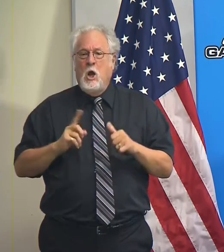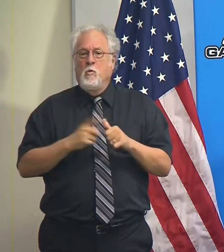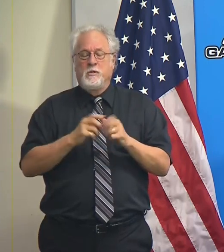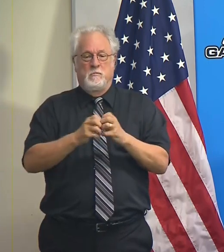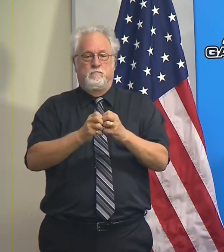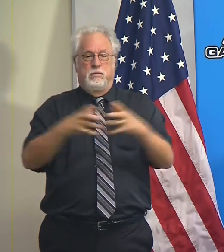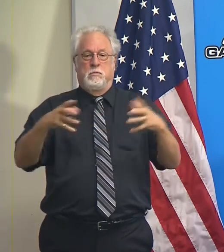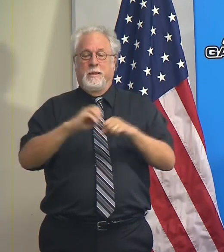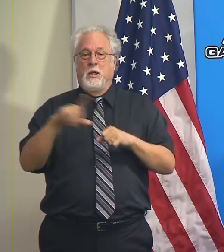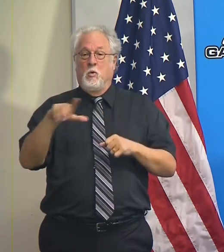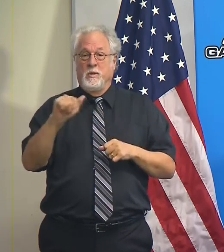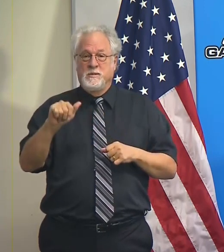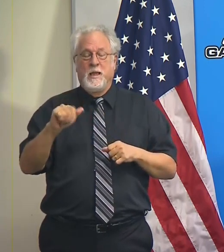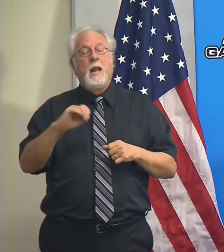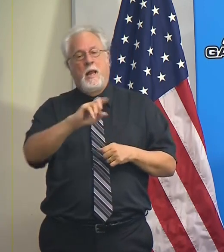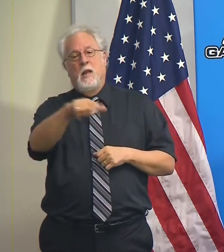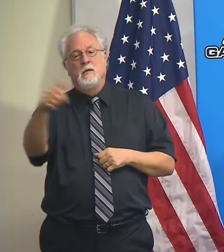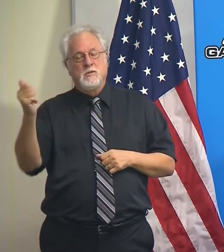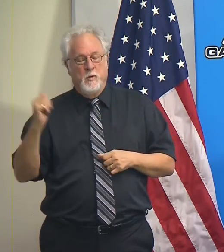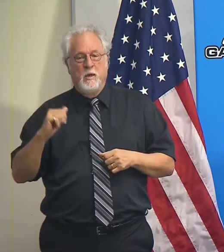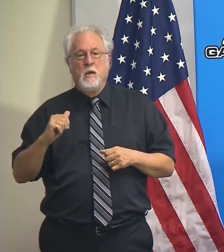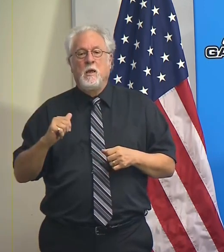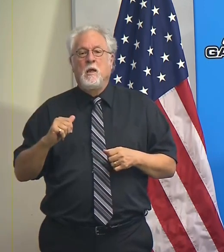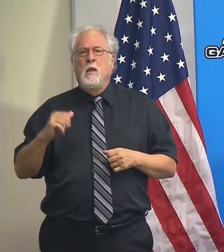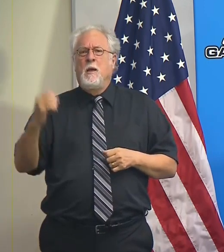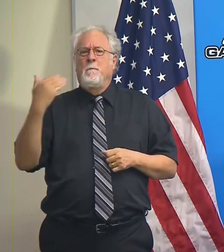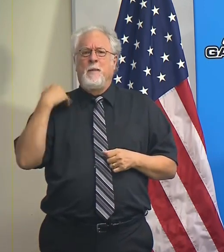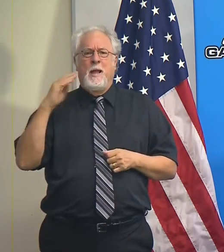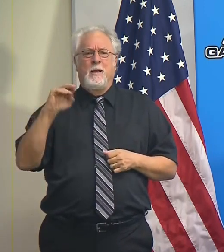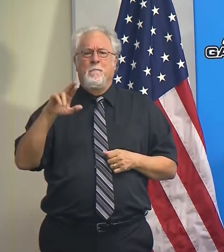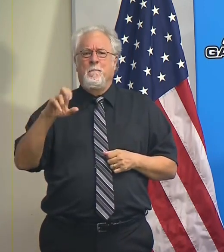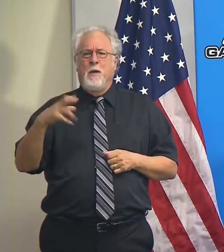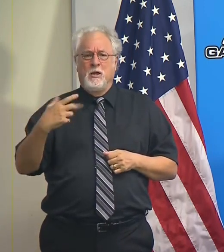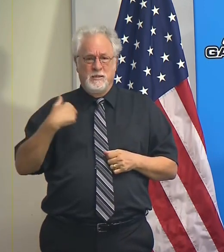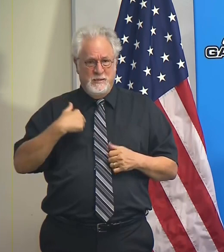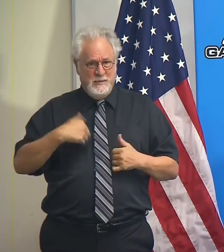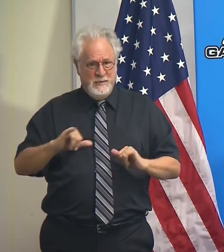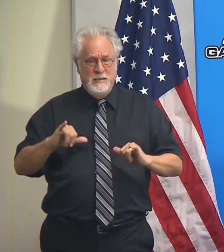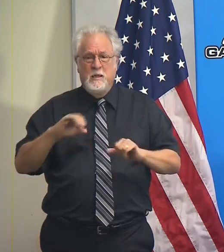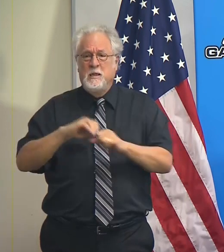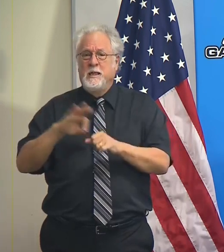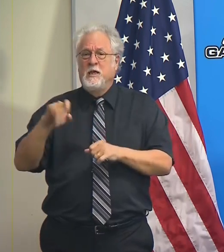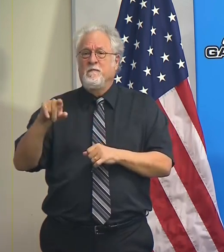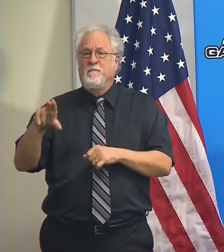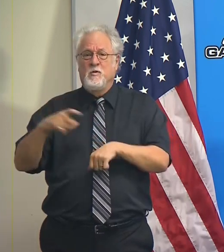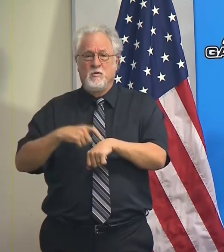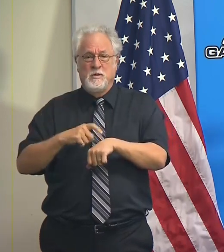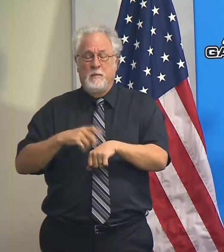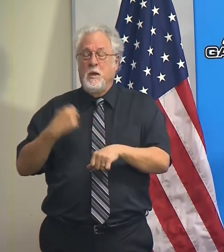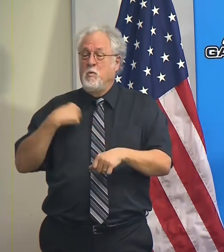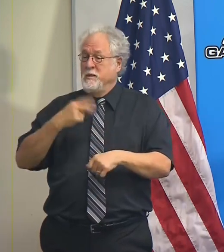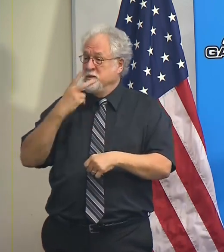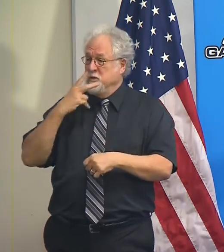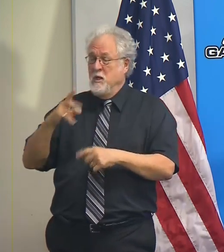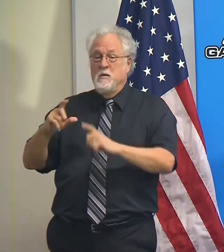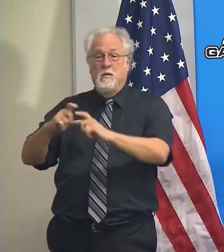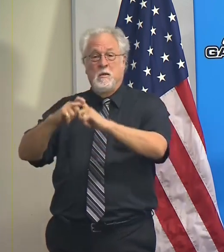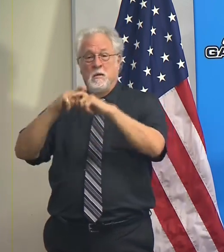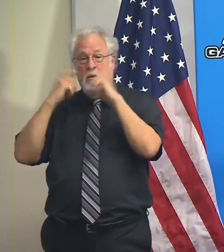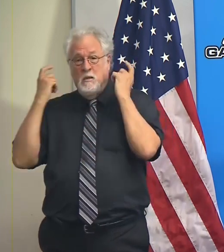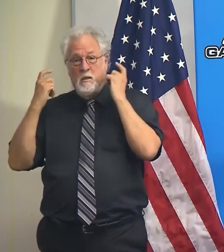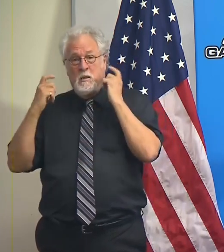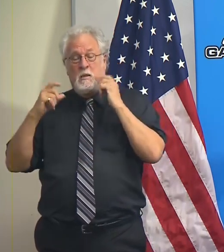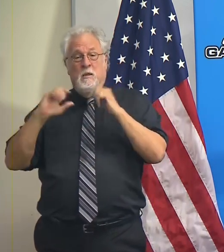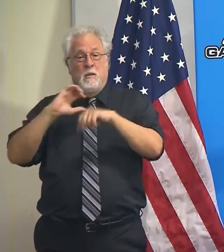in Louisiana and elsewhere back in March, we were still in flu season and we saw when we put the mitigation